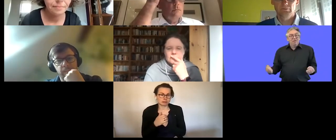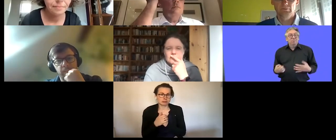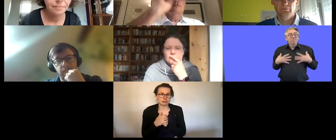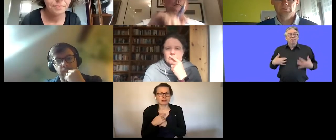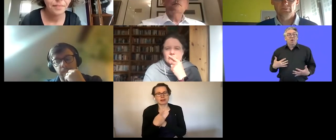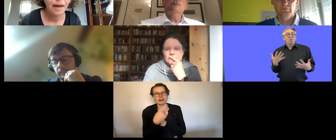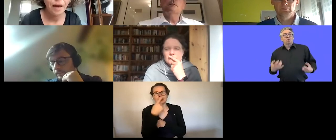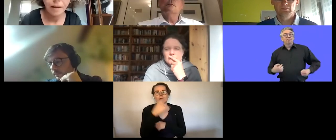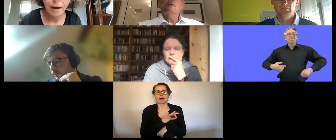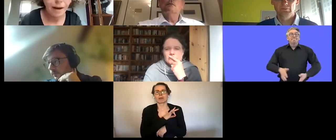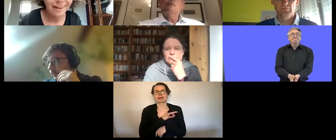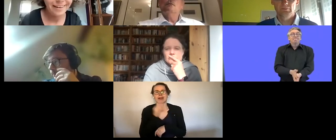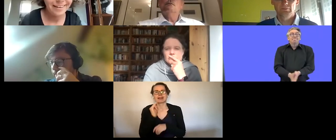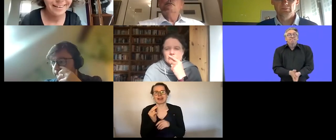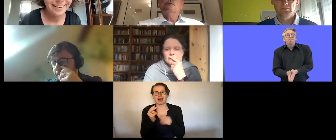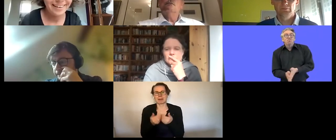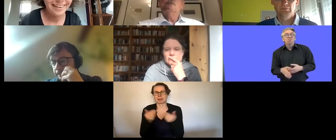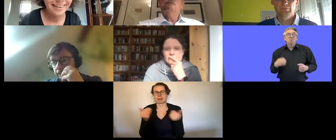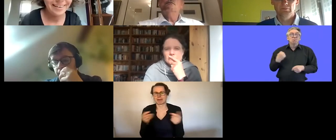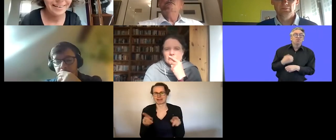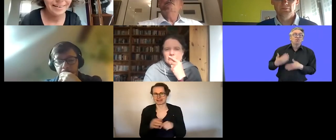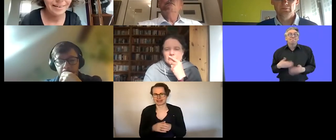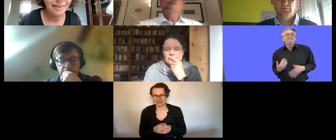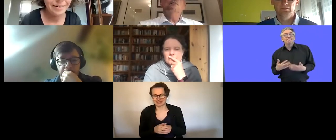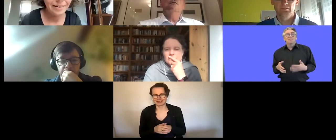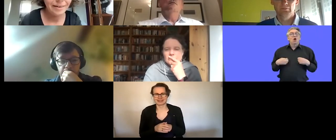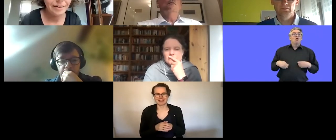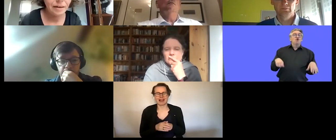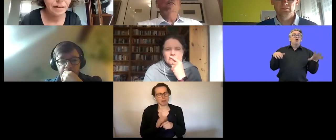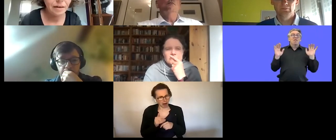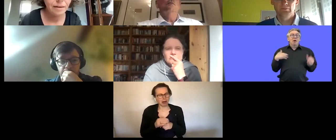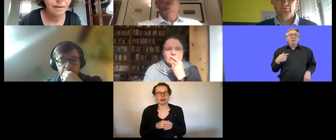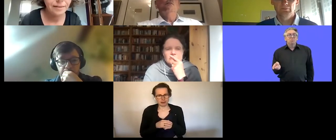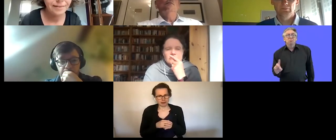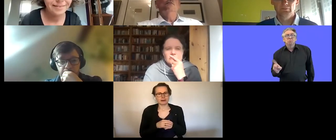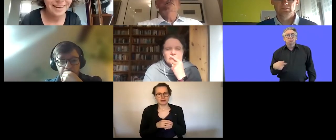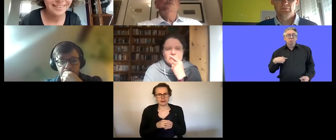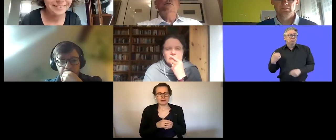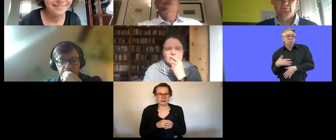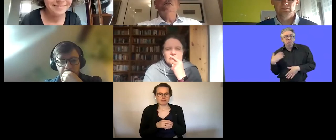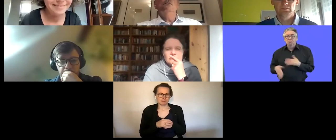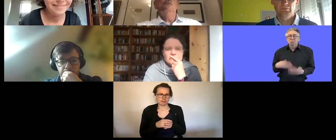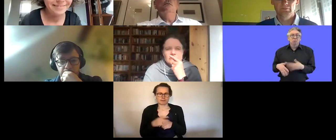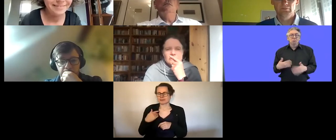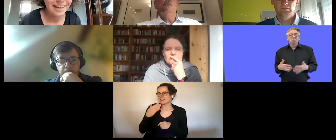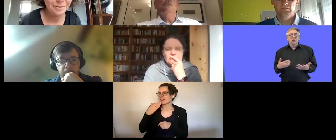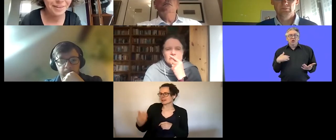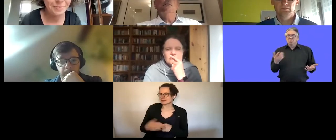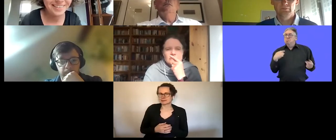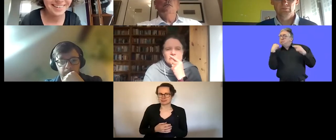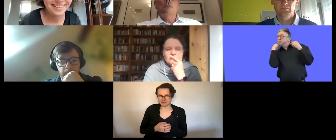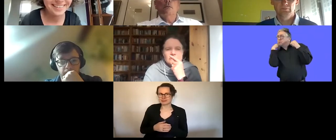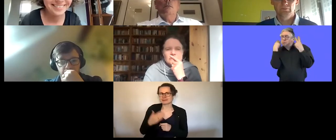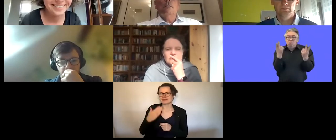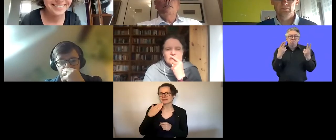to not give up and to to try and have my say thank